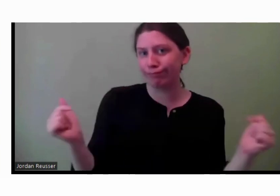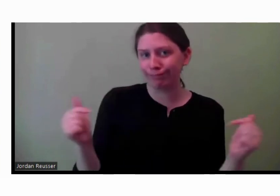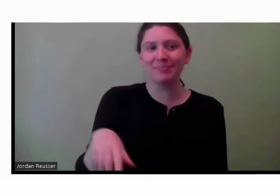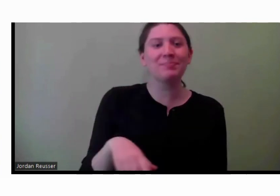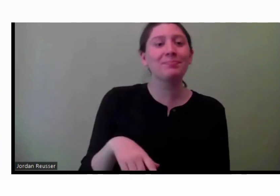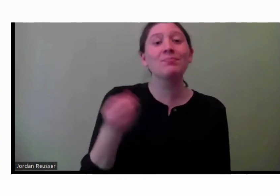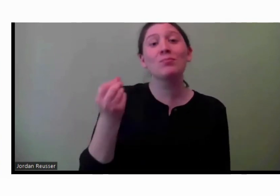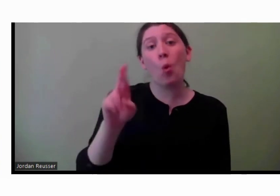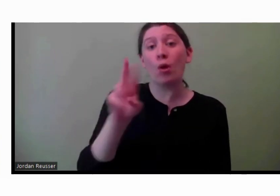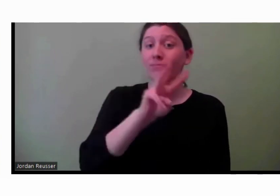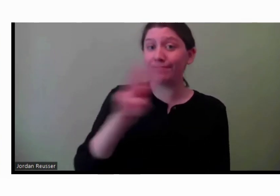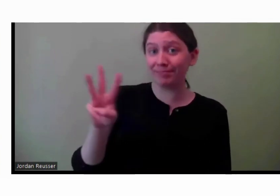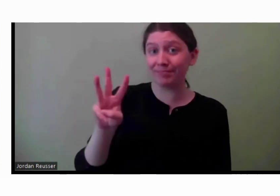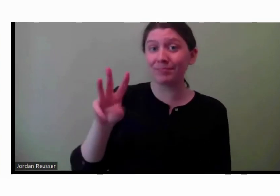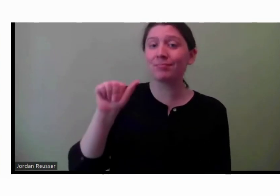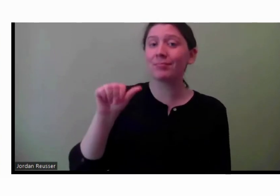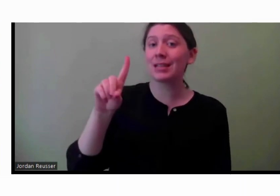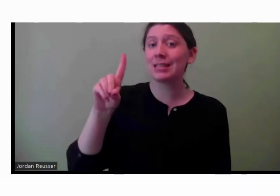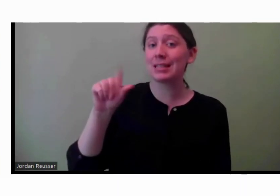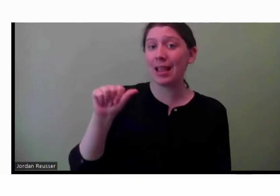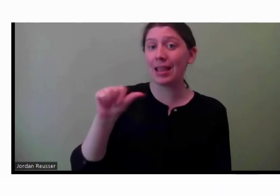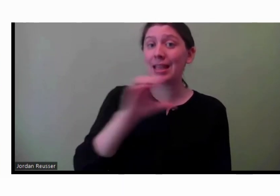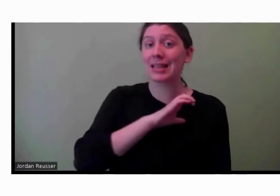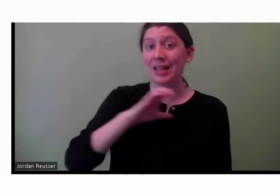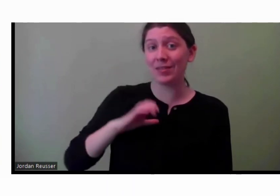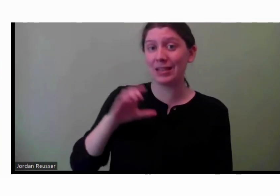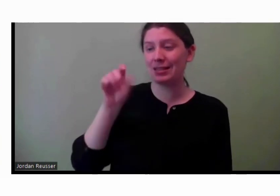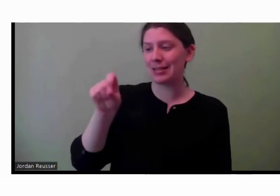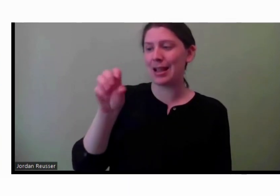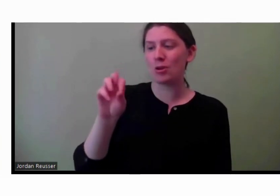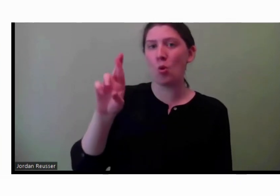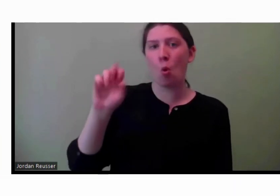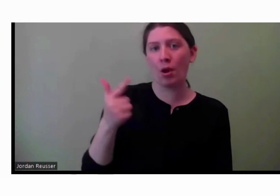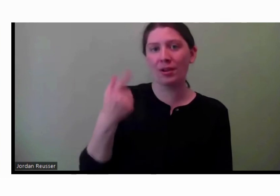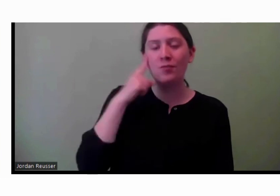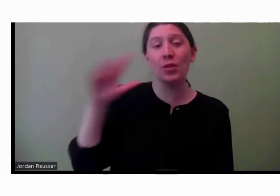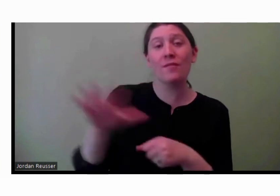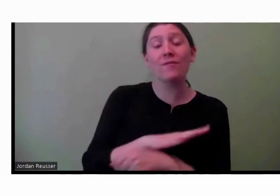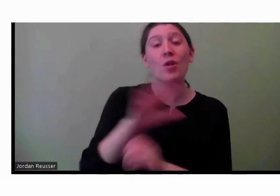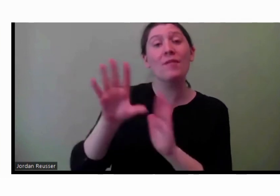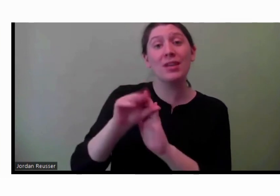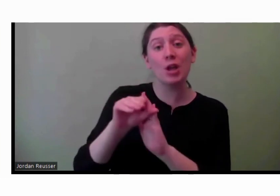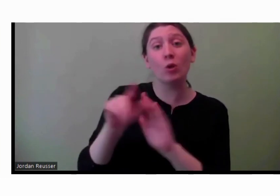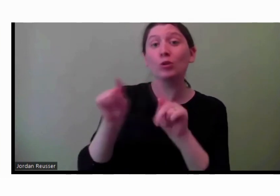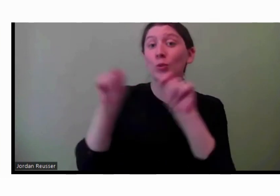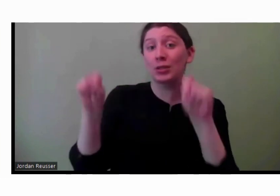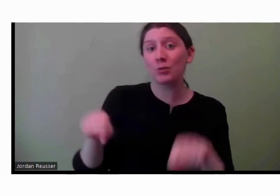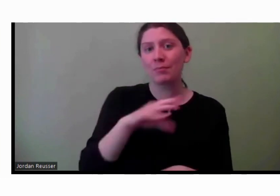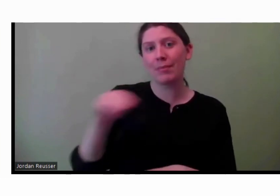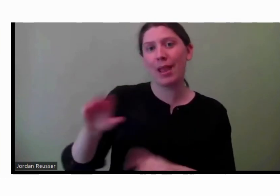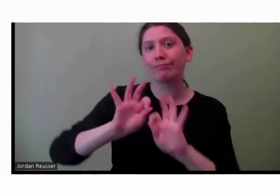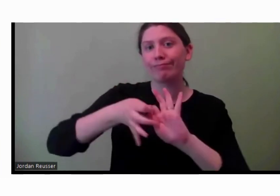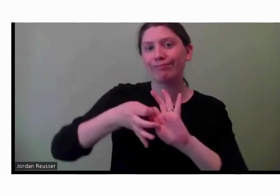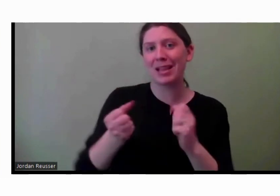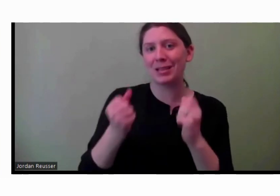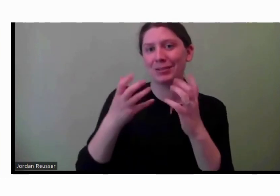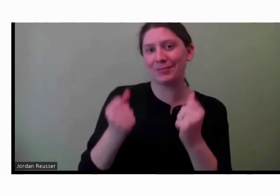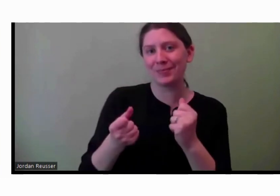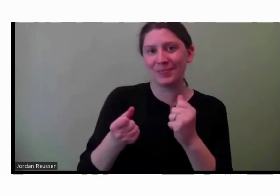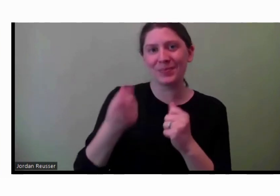website, ADAcleveland.org, for a full video, transcript, and ASL interpretation of this podcast. Have a question